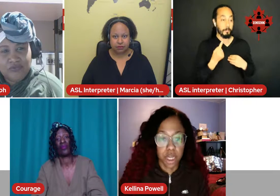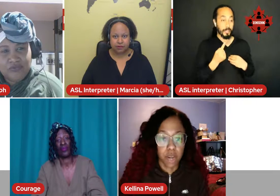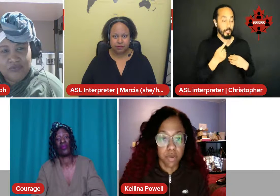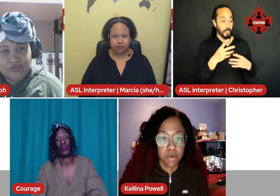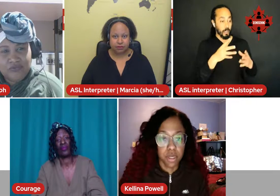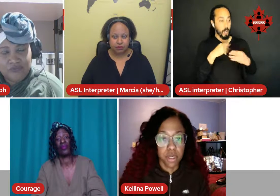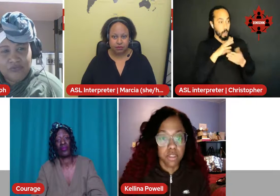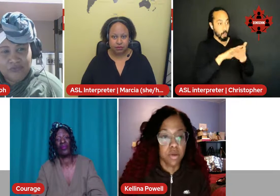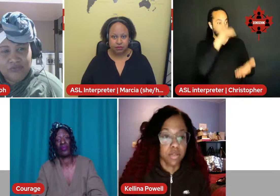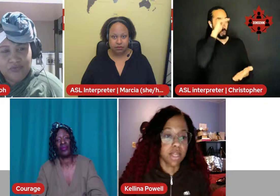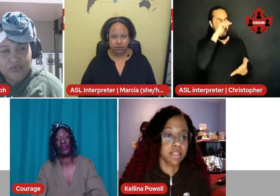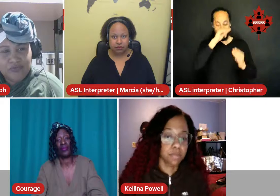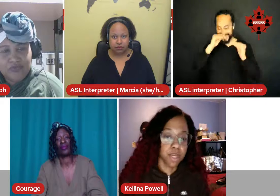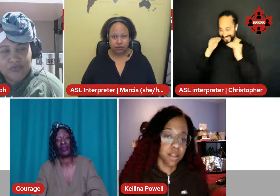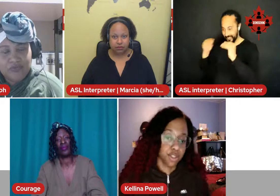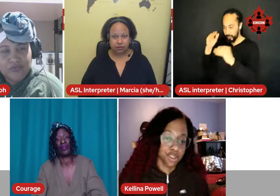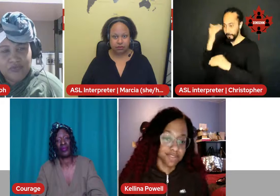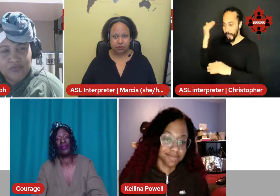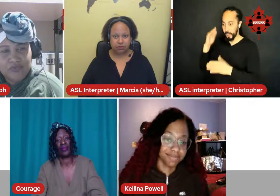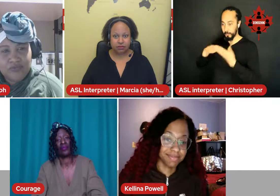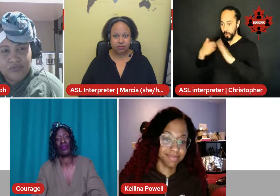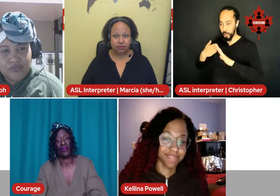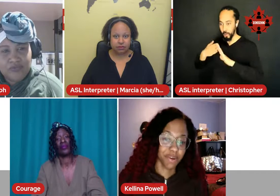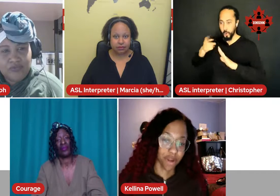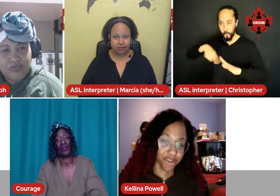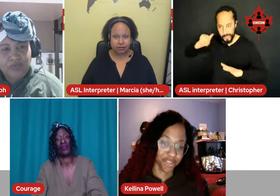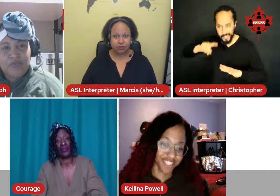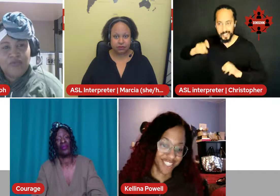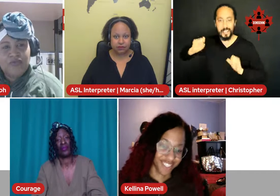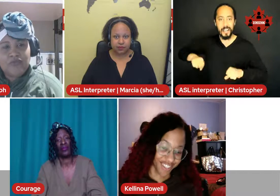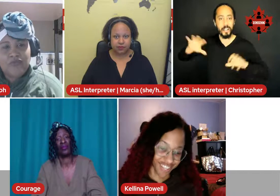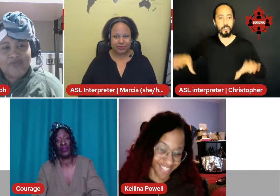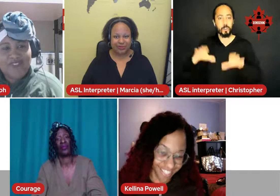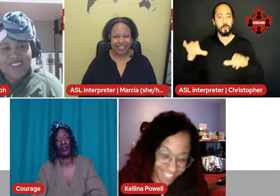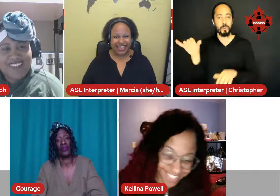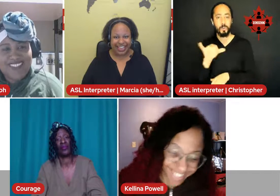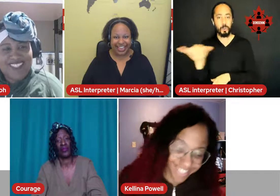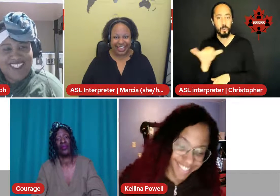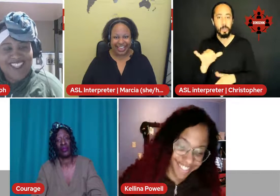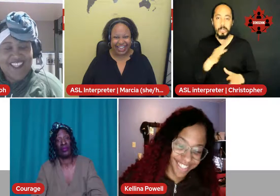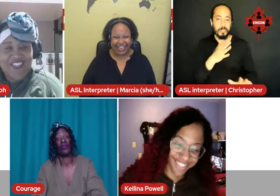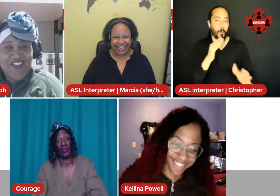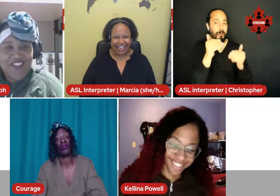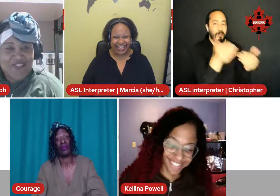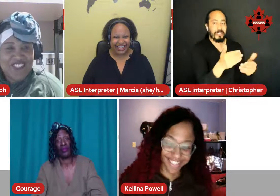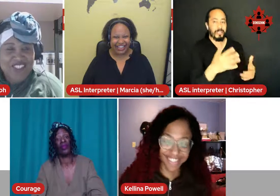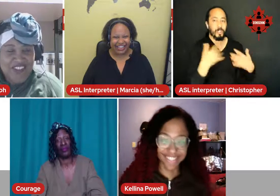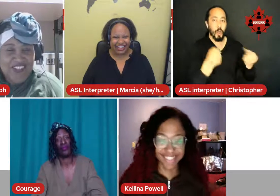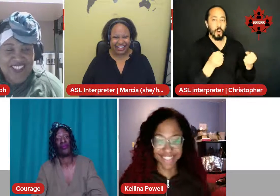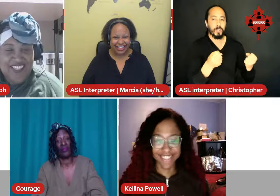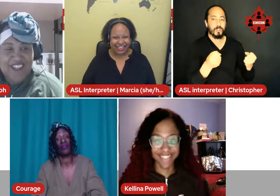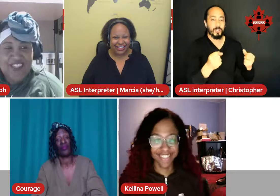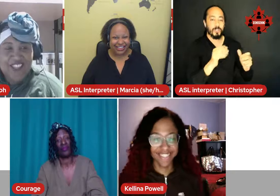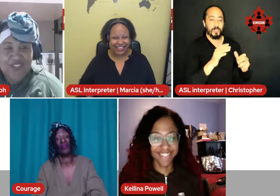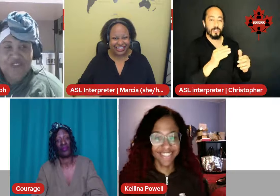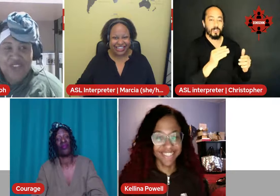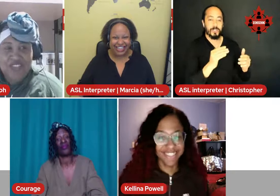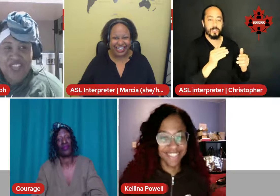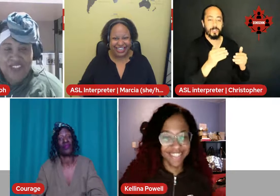too. So that's something I learned. Come on, Courage, sorry. No, don't be sorry. Thank you for that.